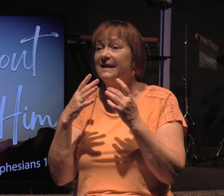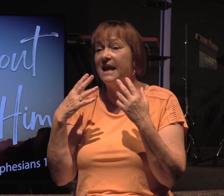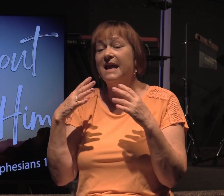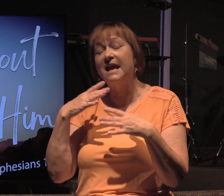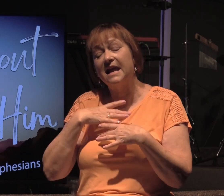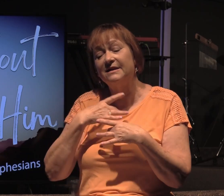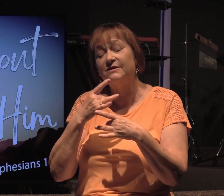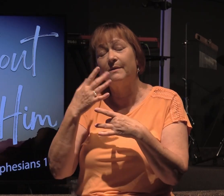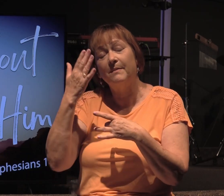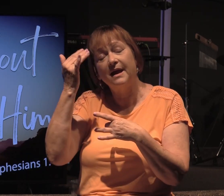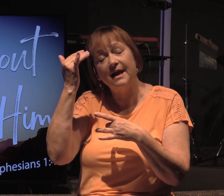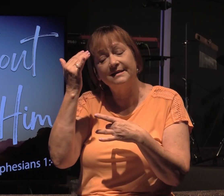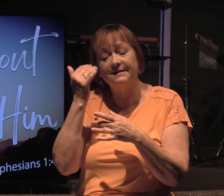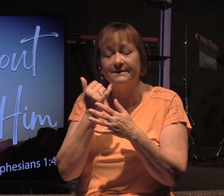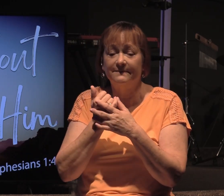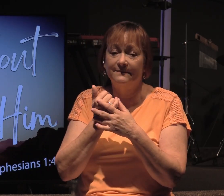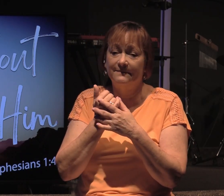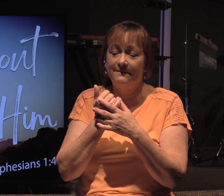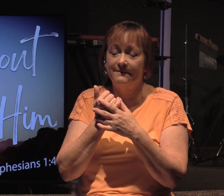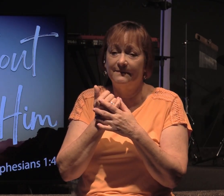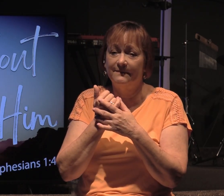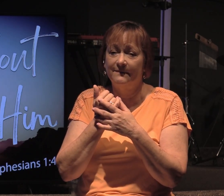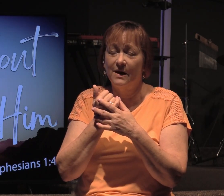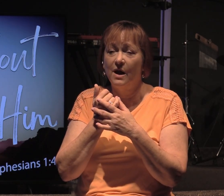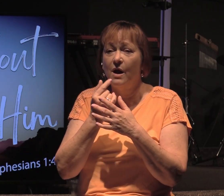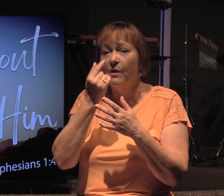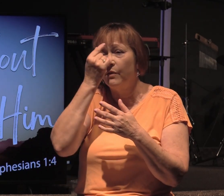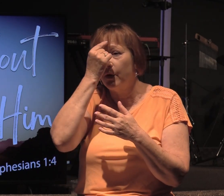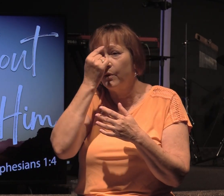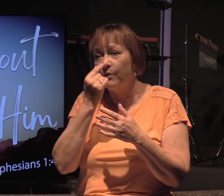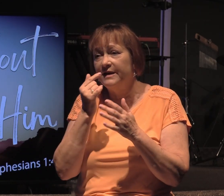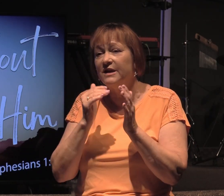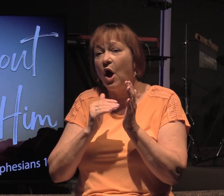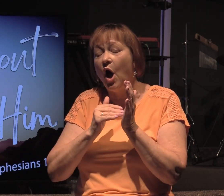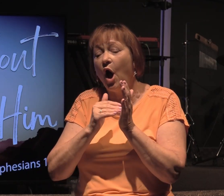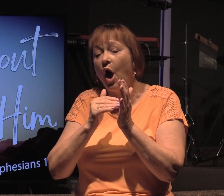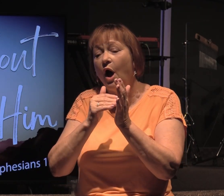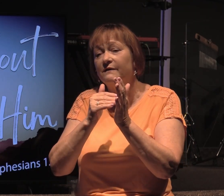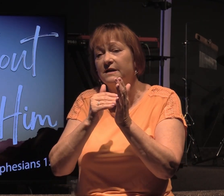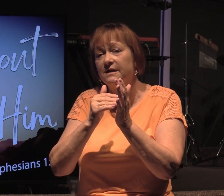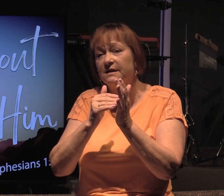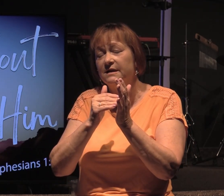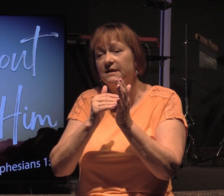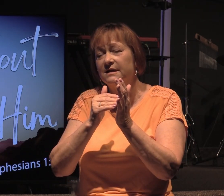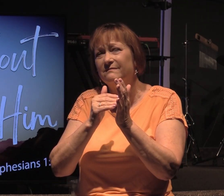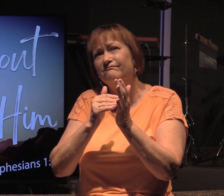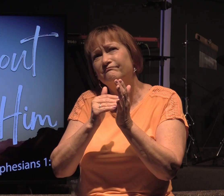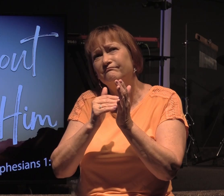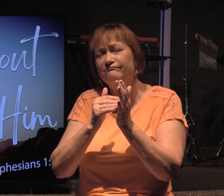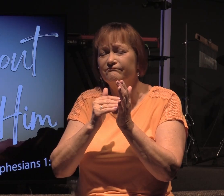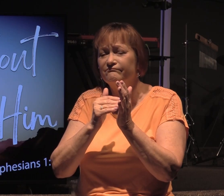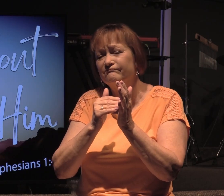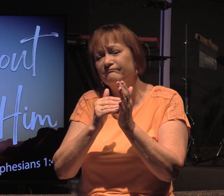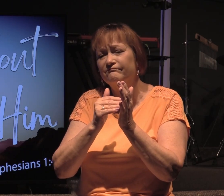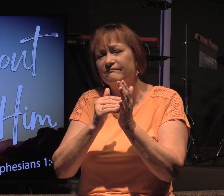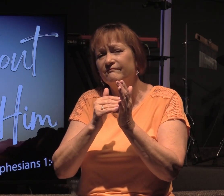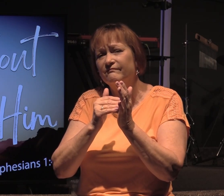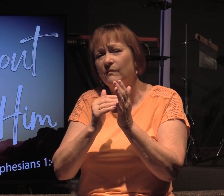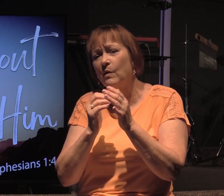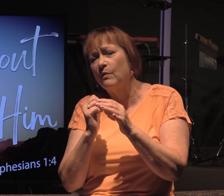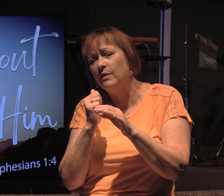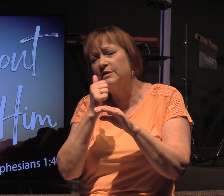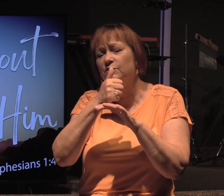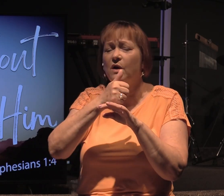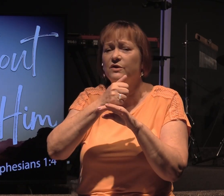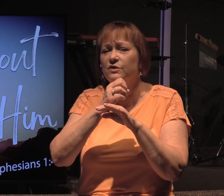because the Greeks oftentimes referred to the structure